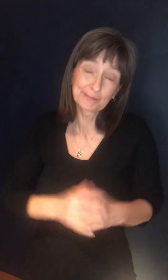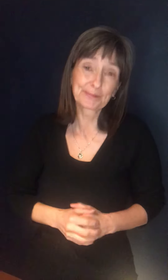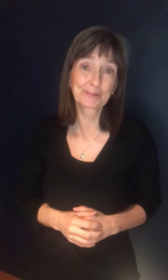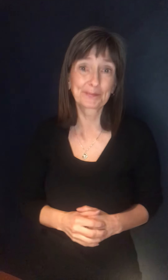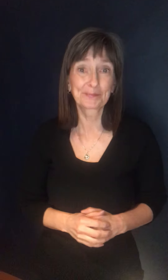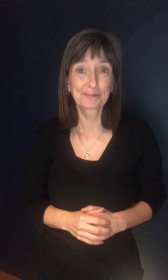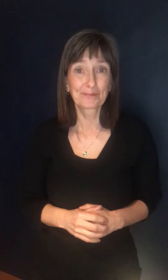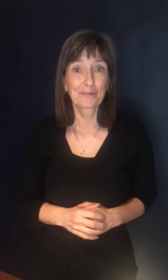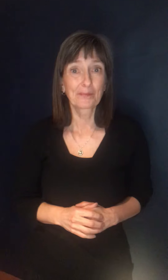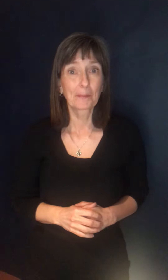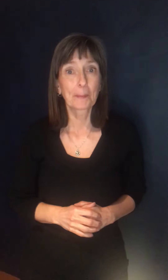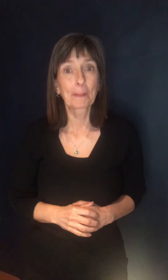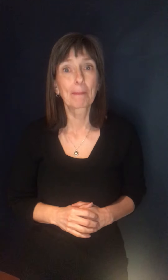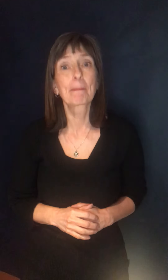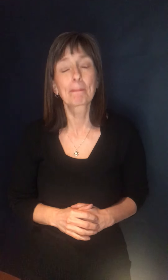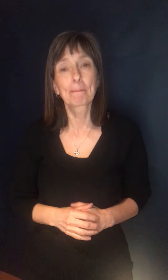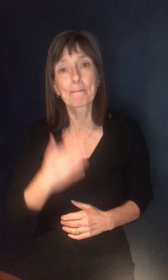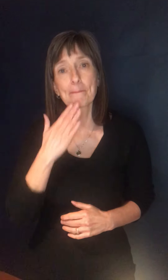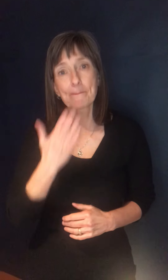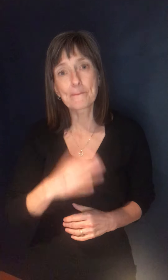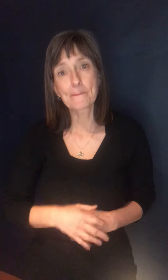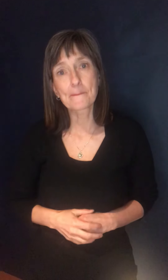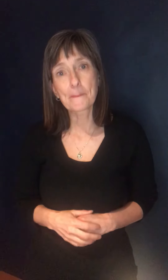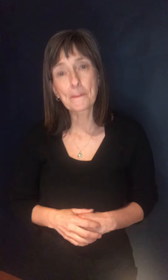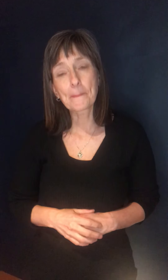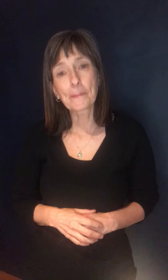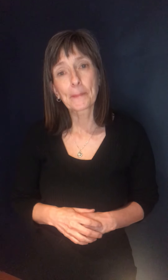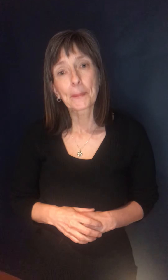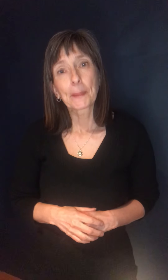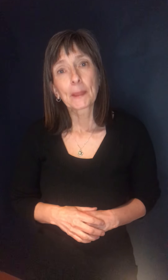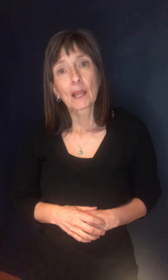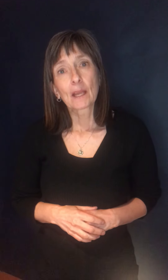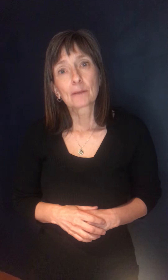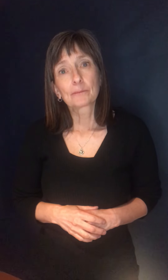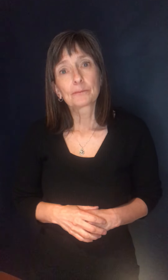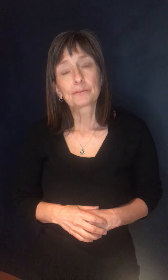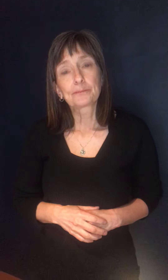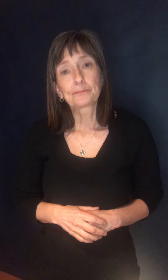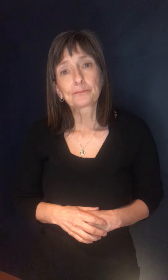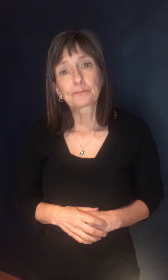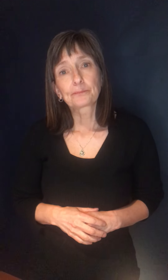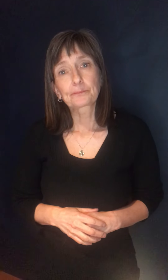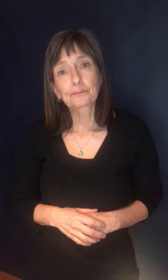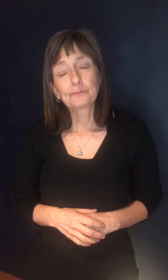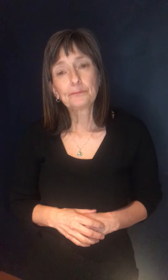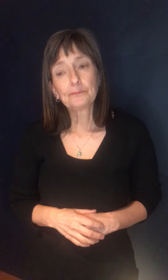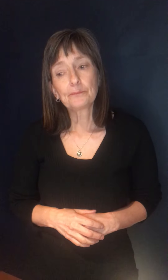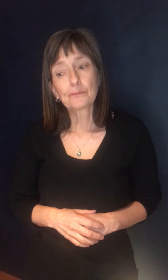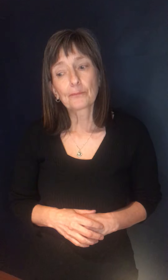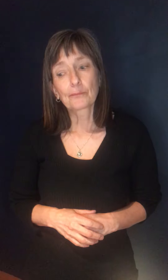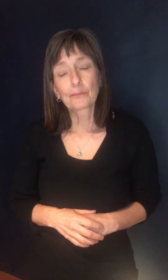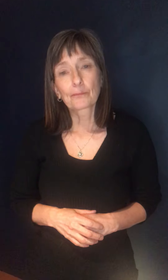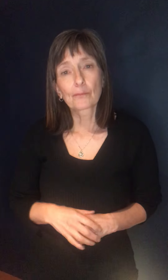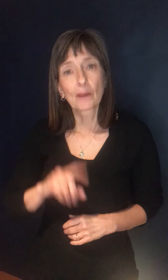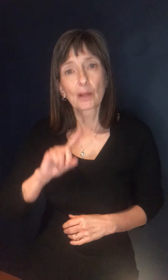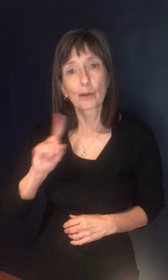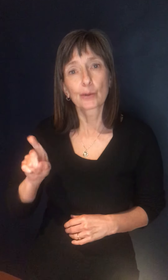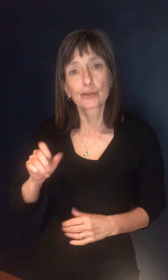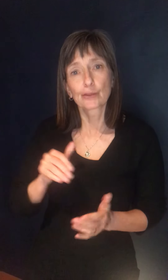Okay. Thank you. Um, and I just have a question for Dr. Fitzgerald. If Canada's chief